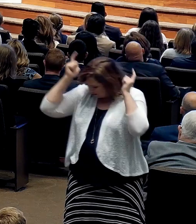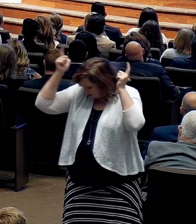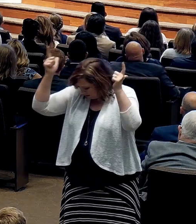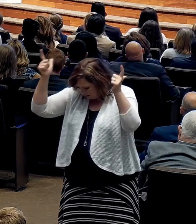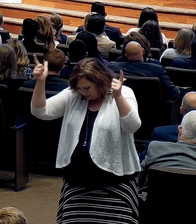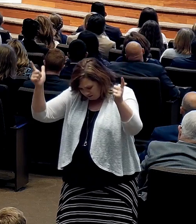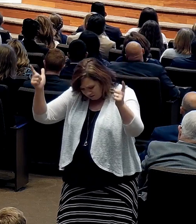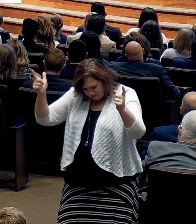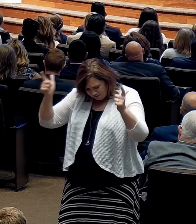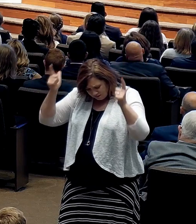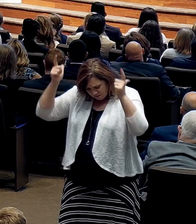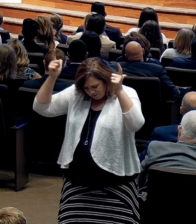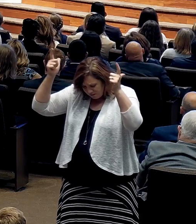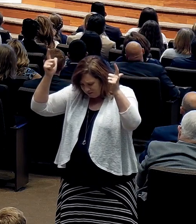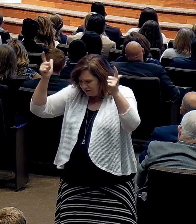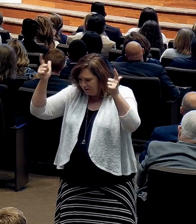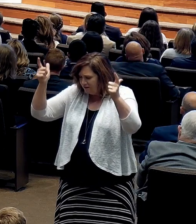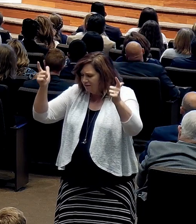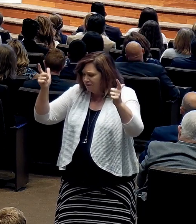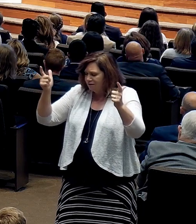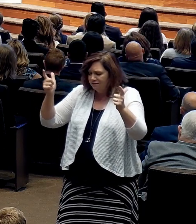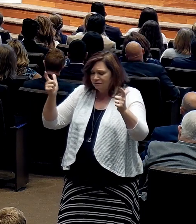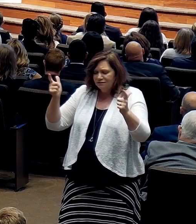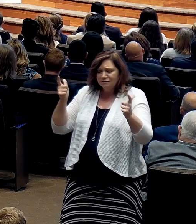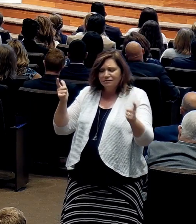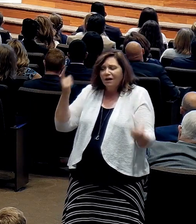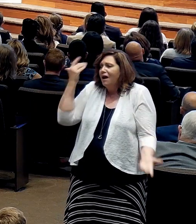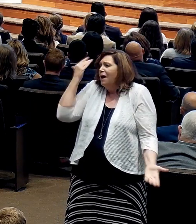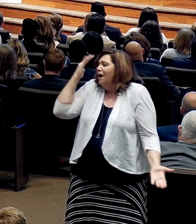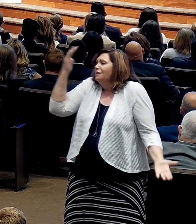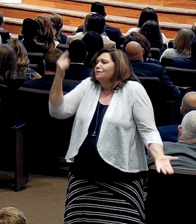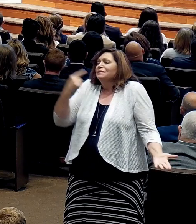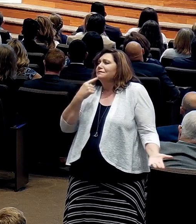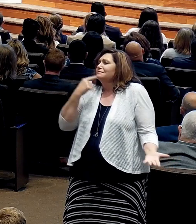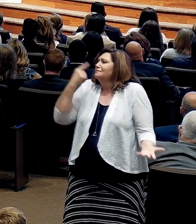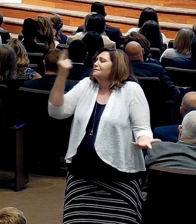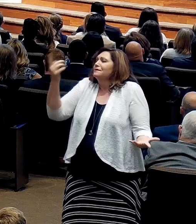enough to say how much you love me.